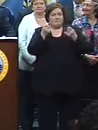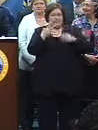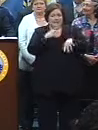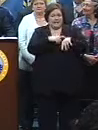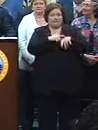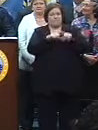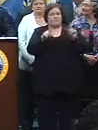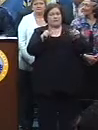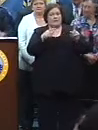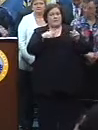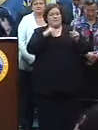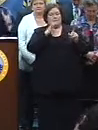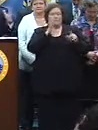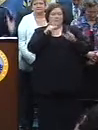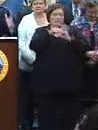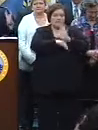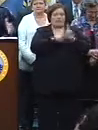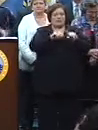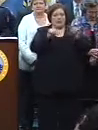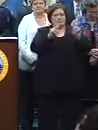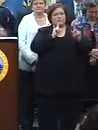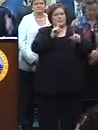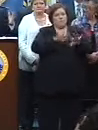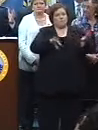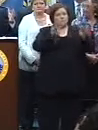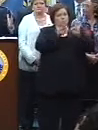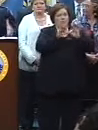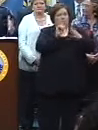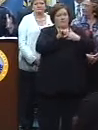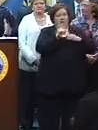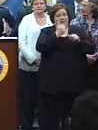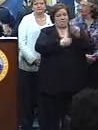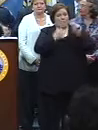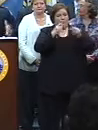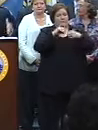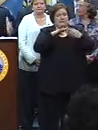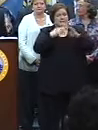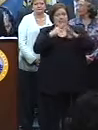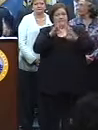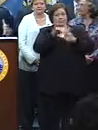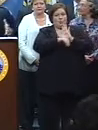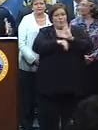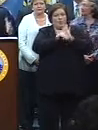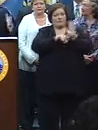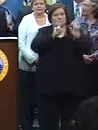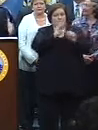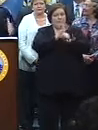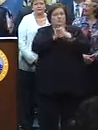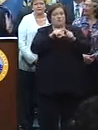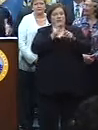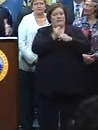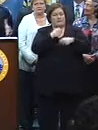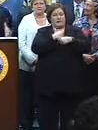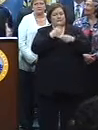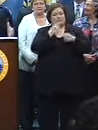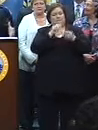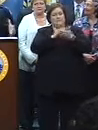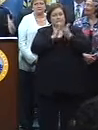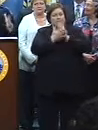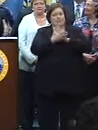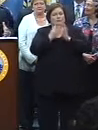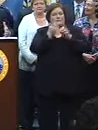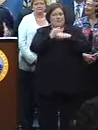times, and I won't go into the details today, but it is very, very important that we, everybody in the city of New Orleans, commit ourselves to having a peaceful and a safe city